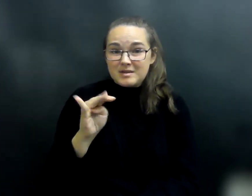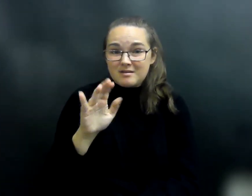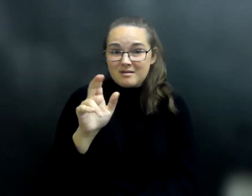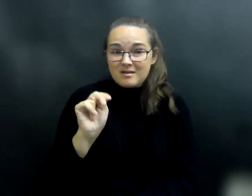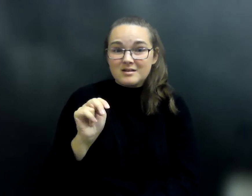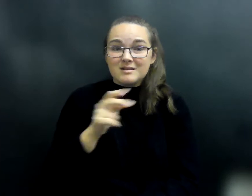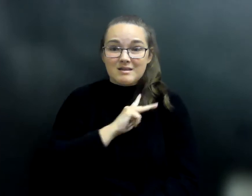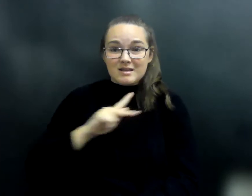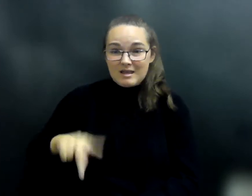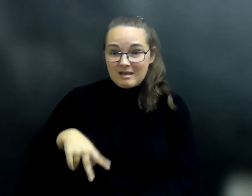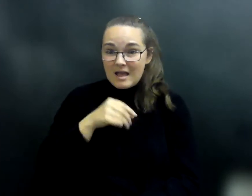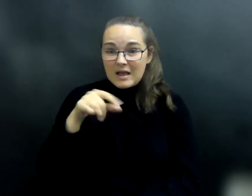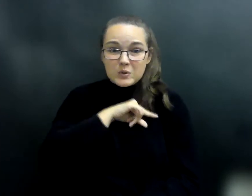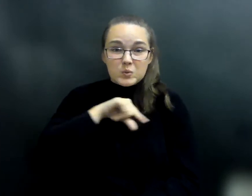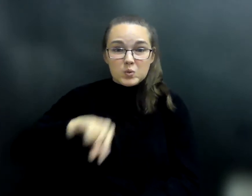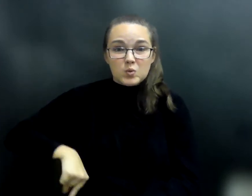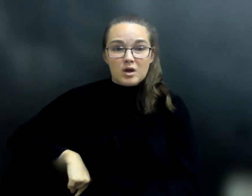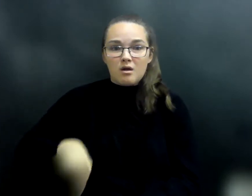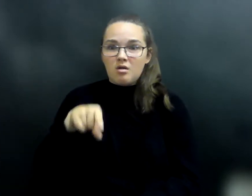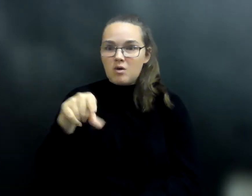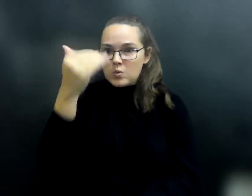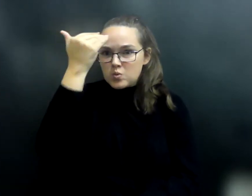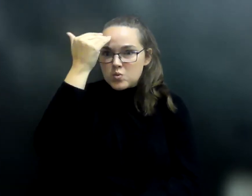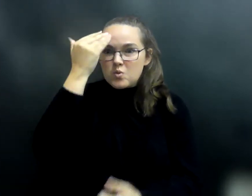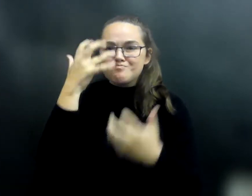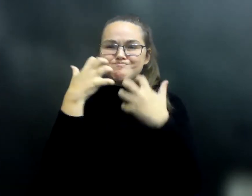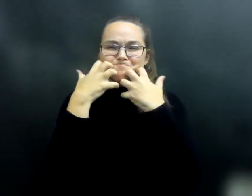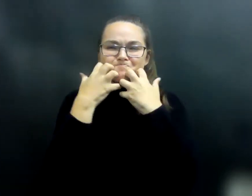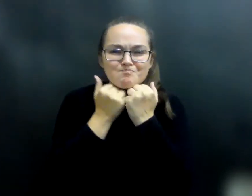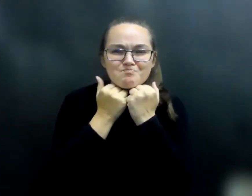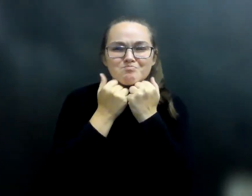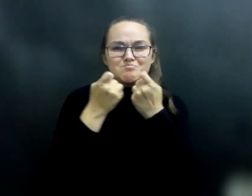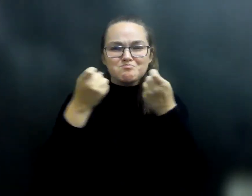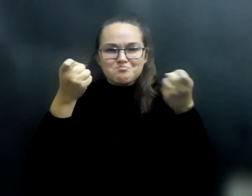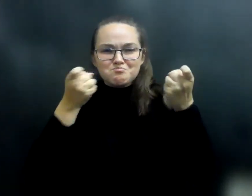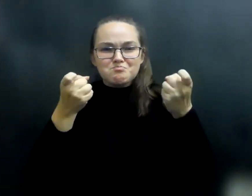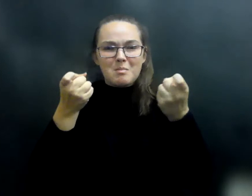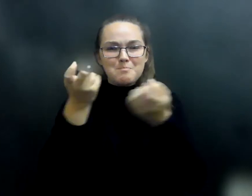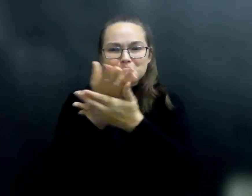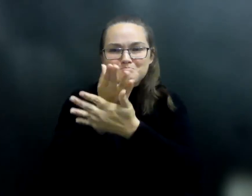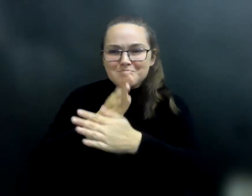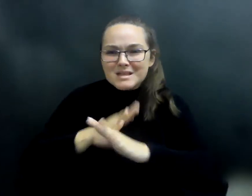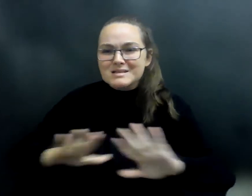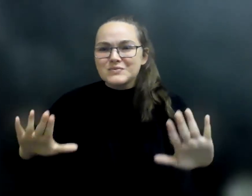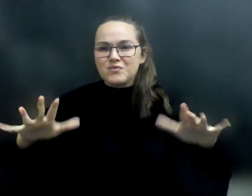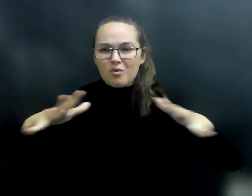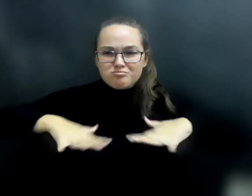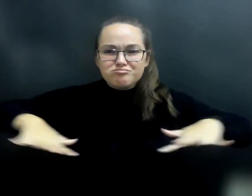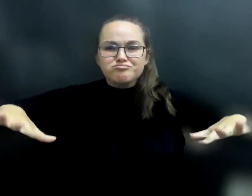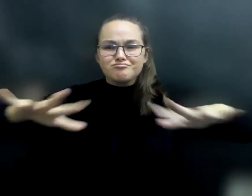. . . . . . kindness and love of justice, ruled over a peaceful kingdom. In time they had a